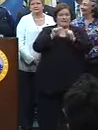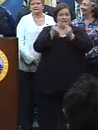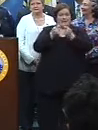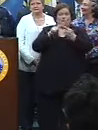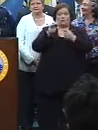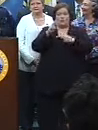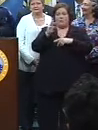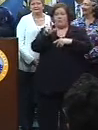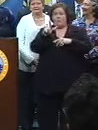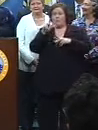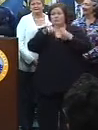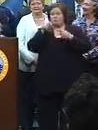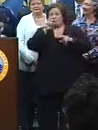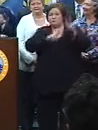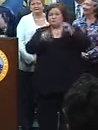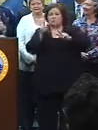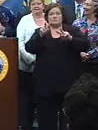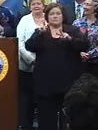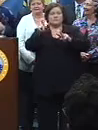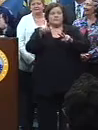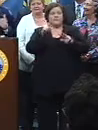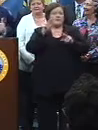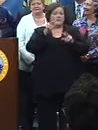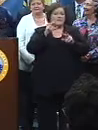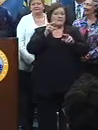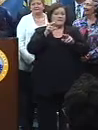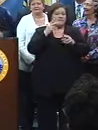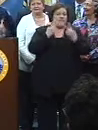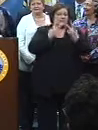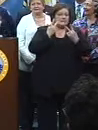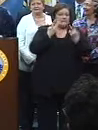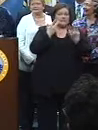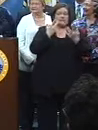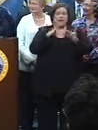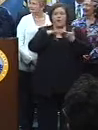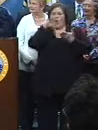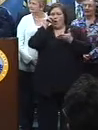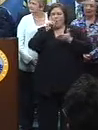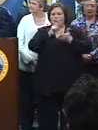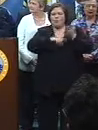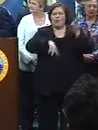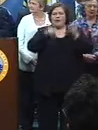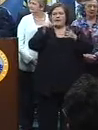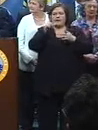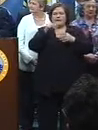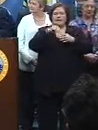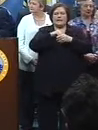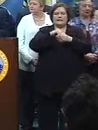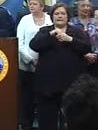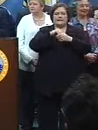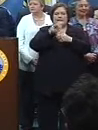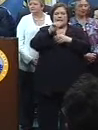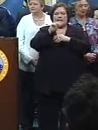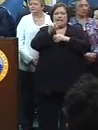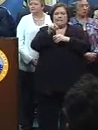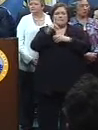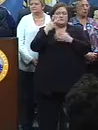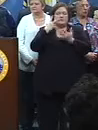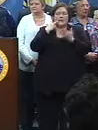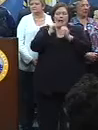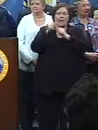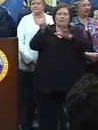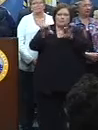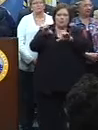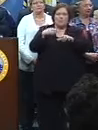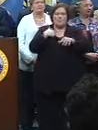Bowl. We've already had a post-Super Bowl visit, post-mortem meeting to learn what we saw in Indianapolis. We're to begin working